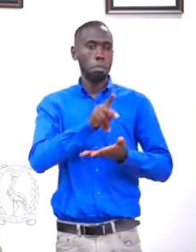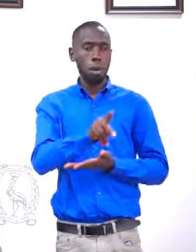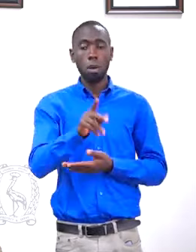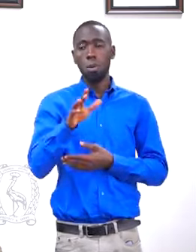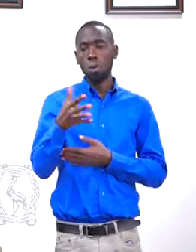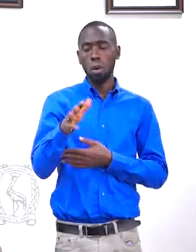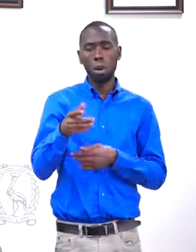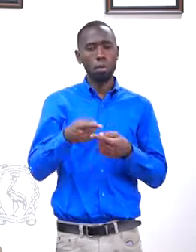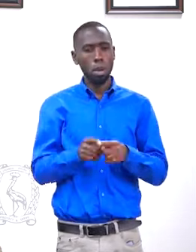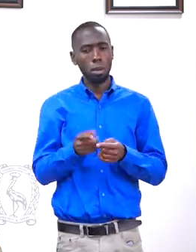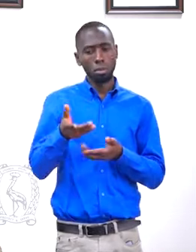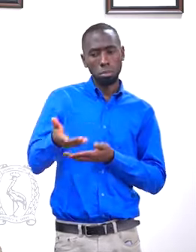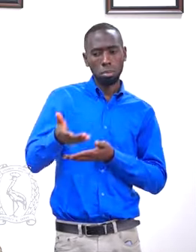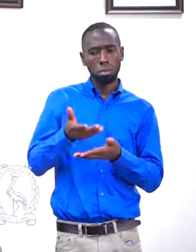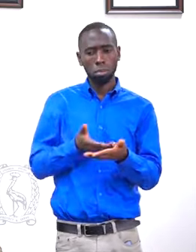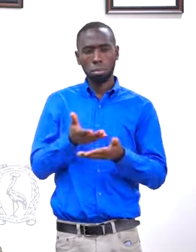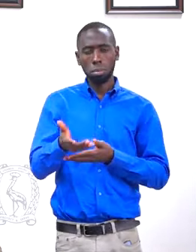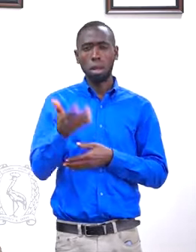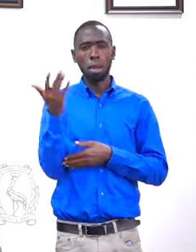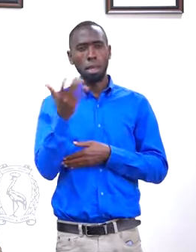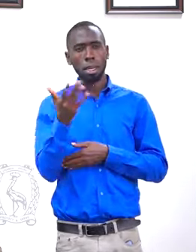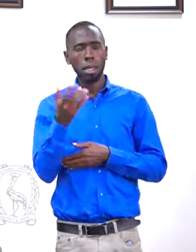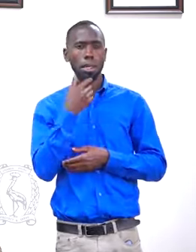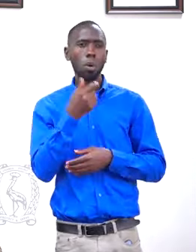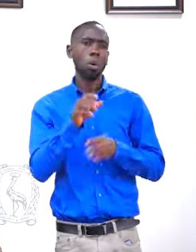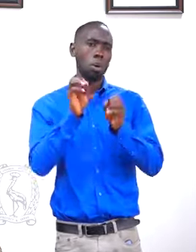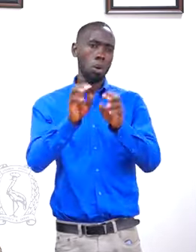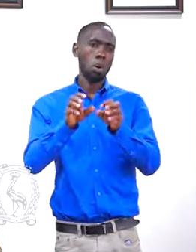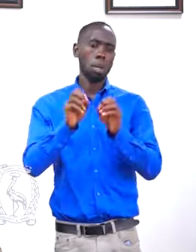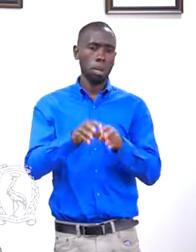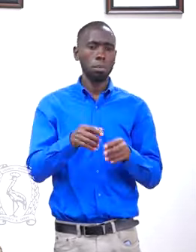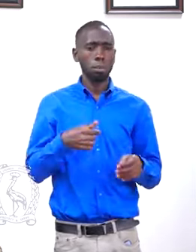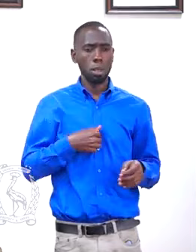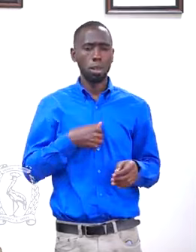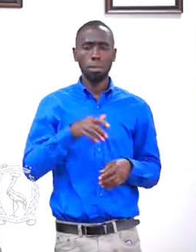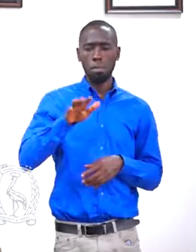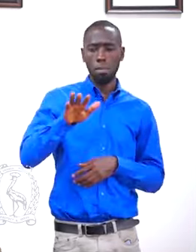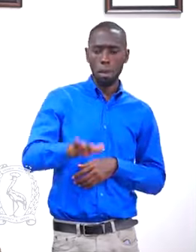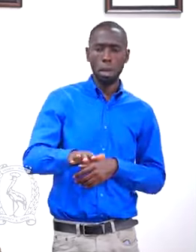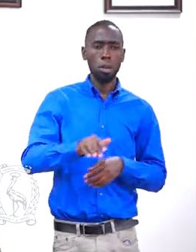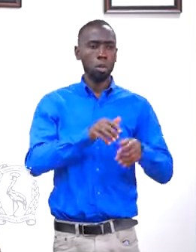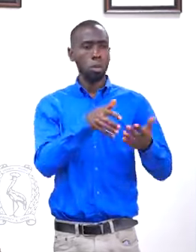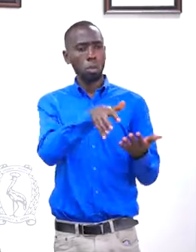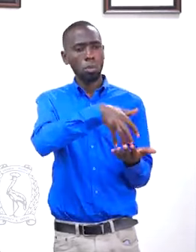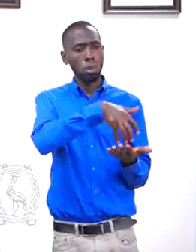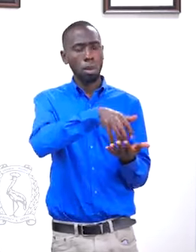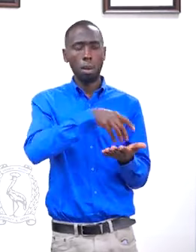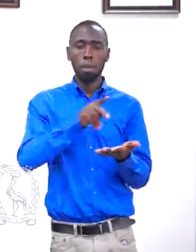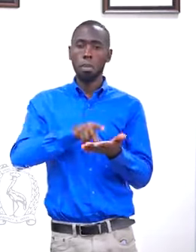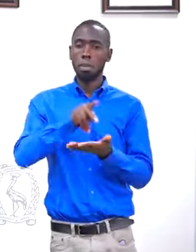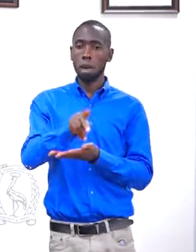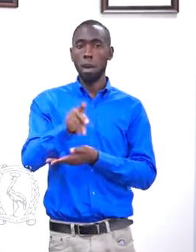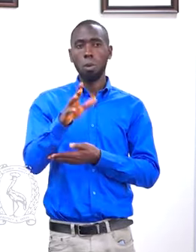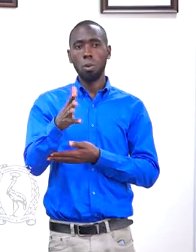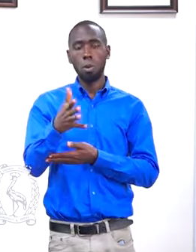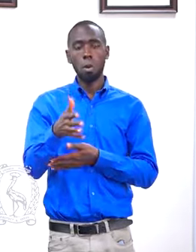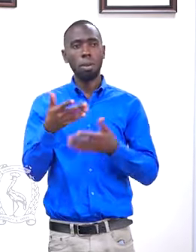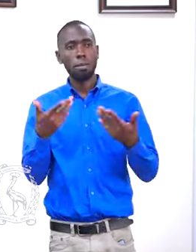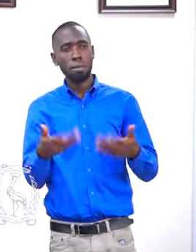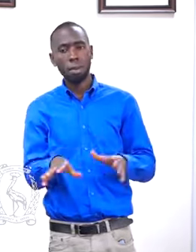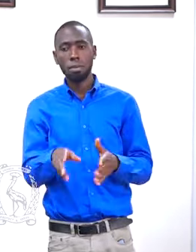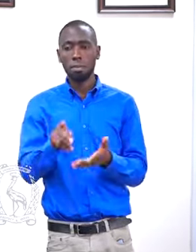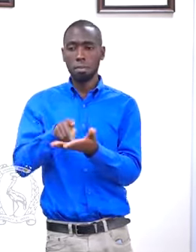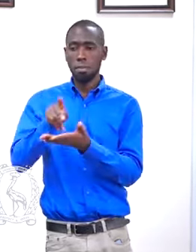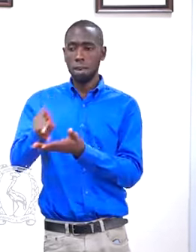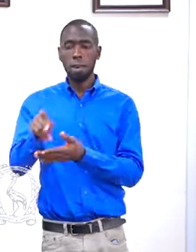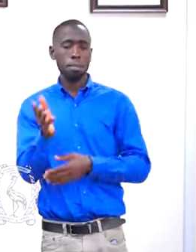in the conversation, the, the lecturer would say, okay, let me branch at the supermarket, get water, and then back in the vehicle.